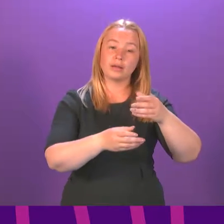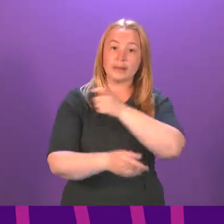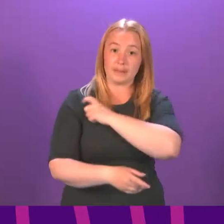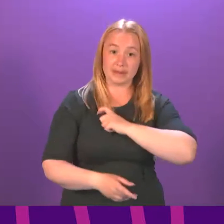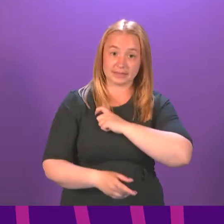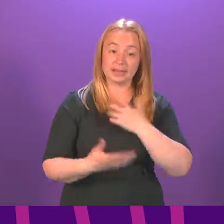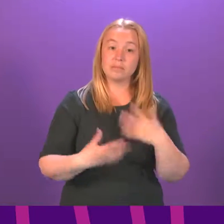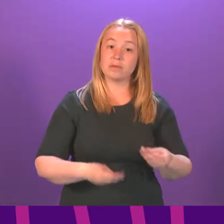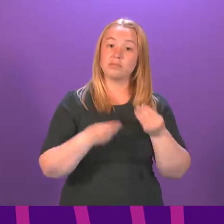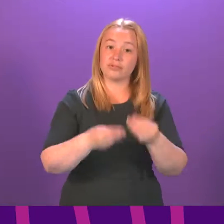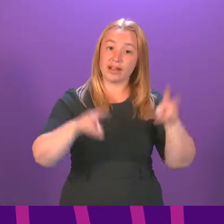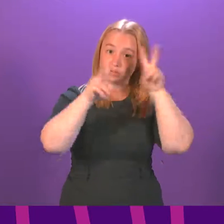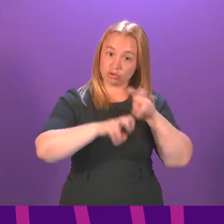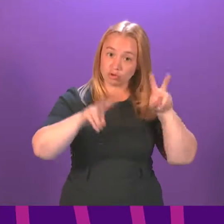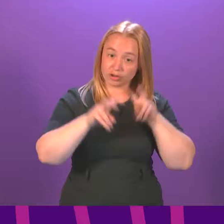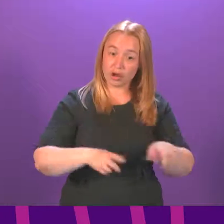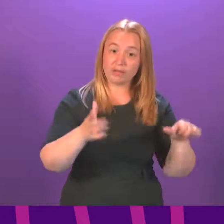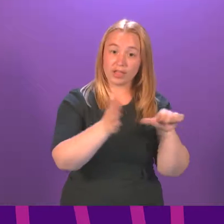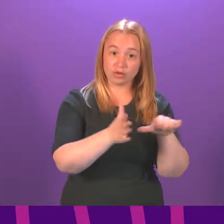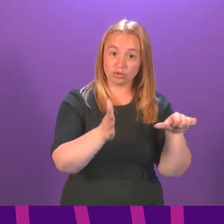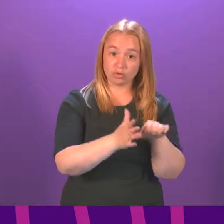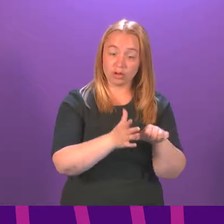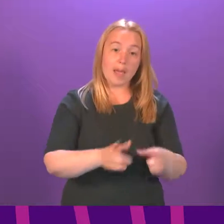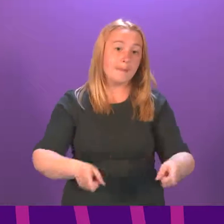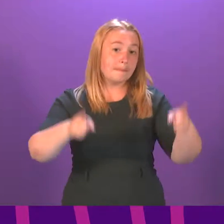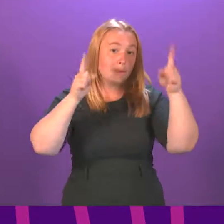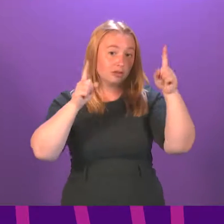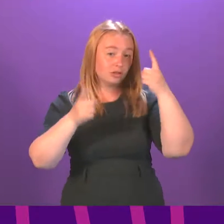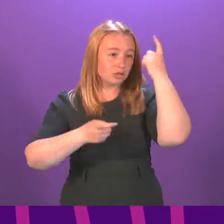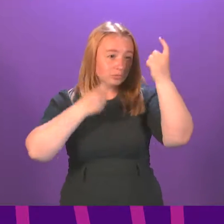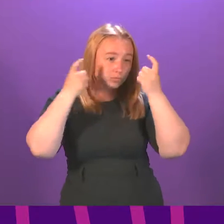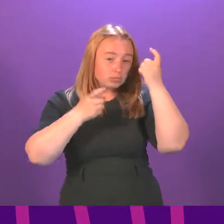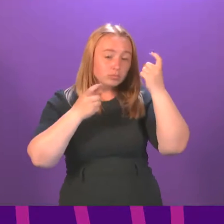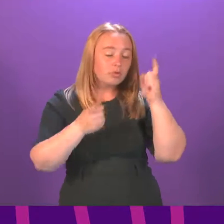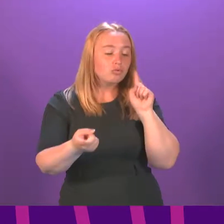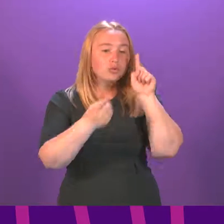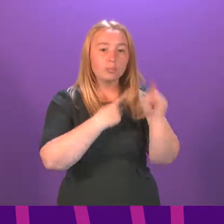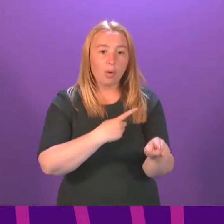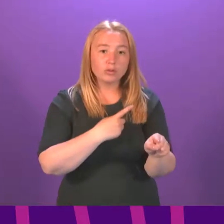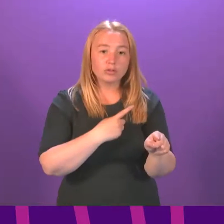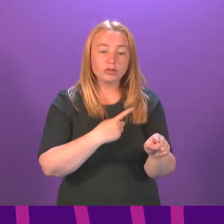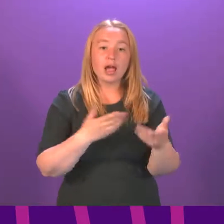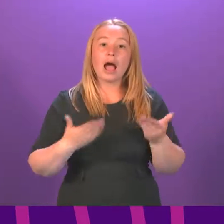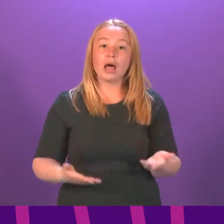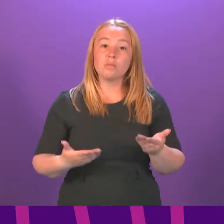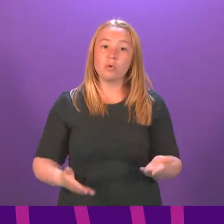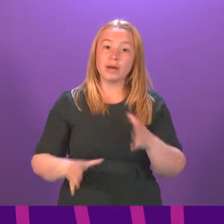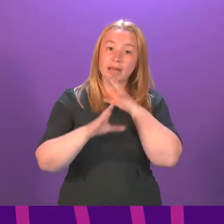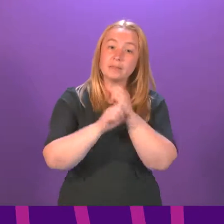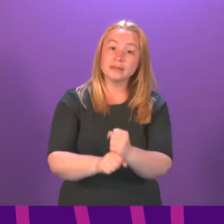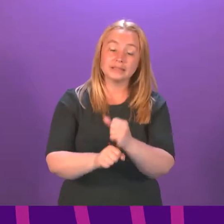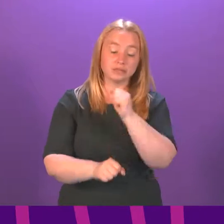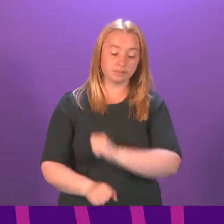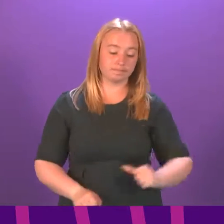detailed scrutiny of these issues. Ministers have considered, responded to the committee's findings. We remain committed to transparency